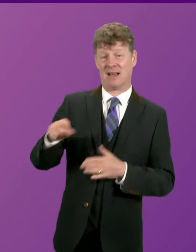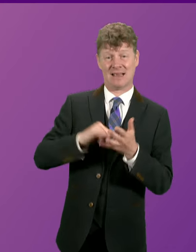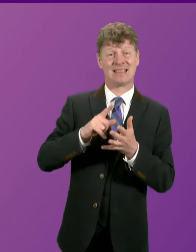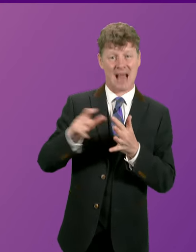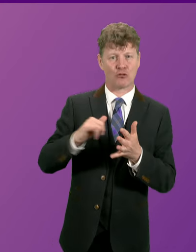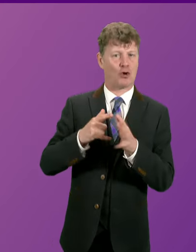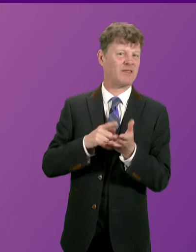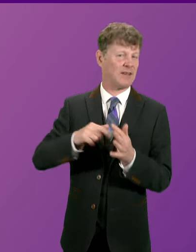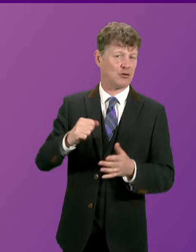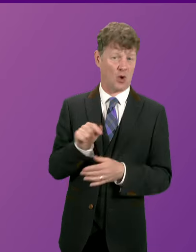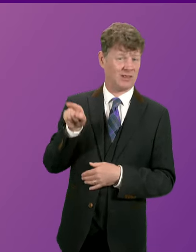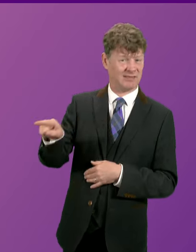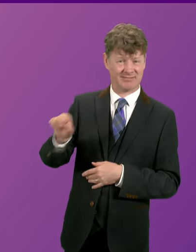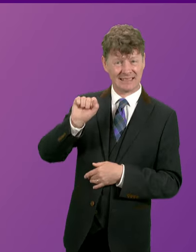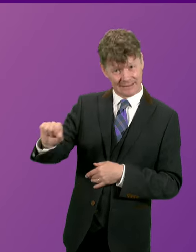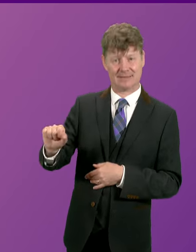for Scotland.